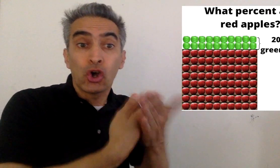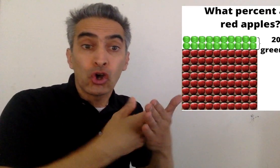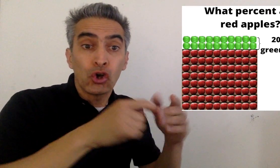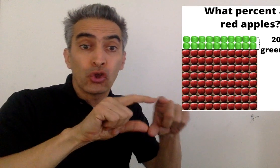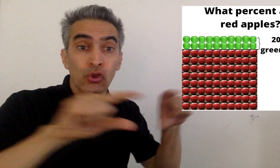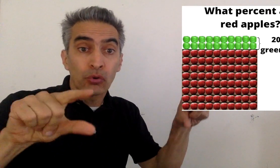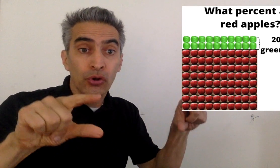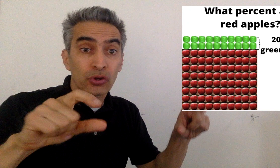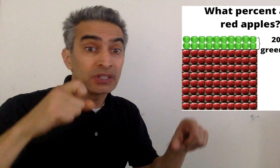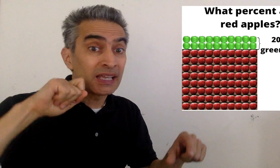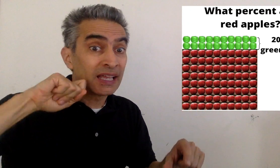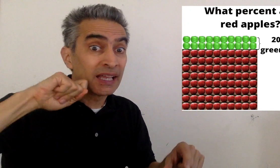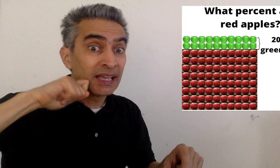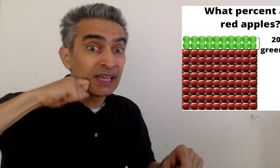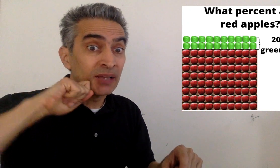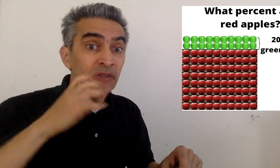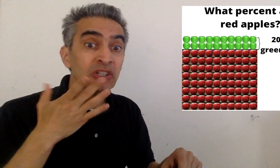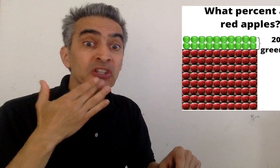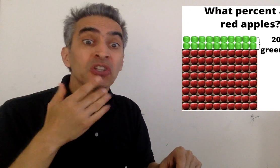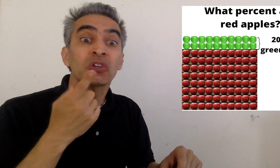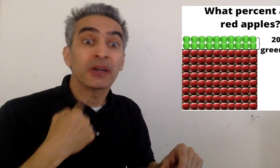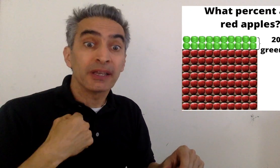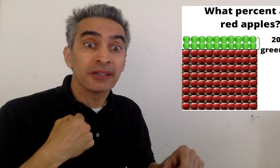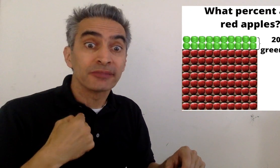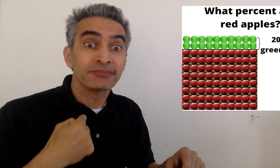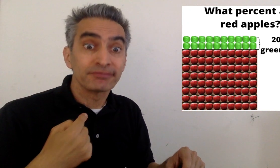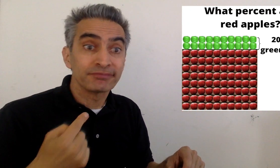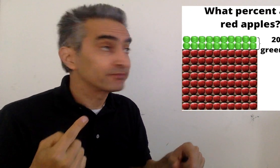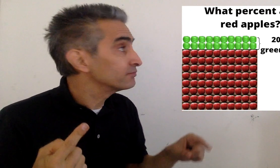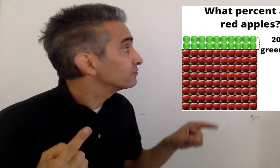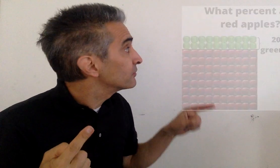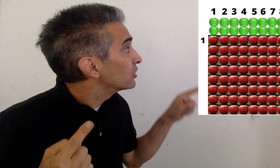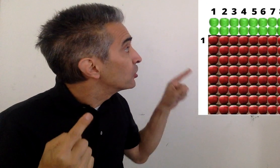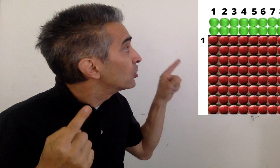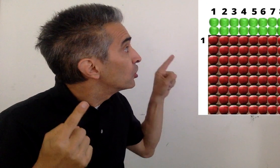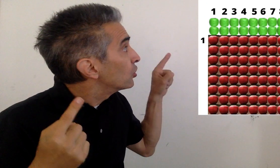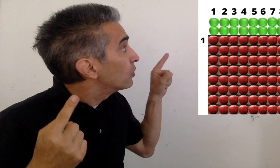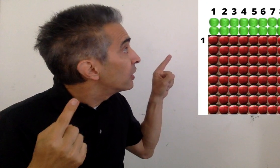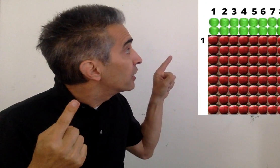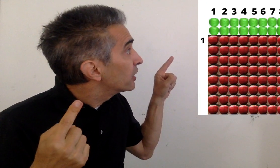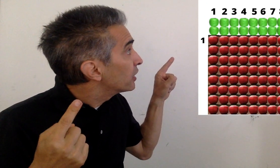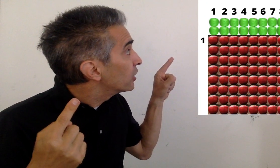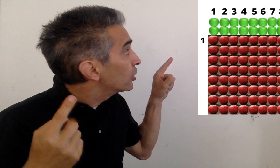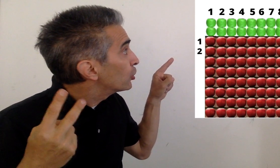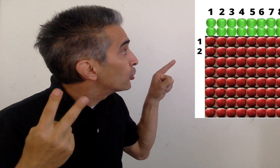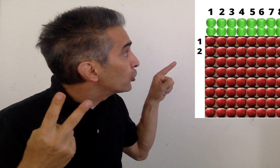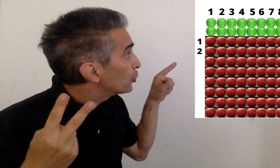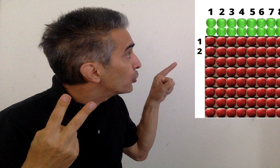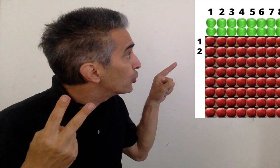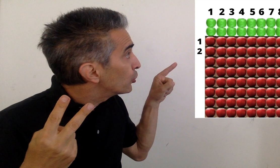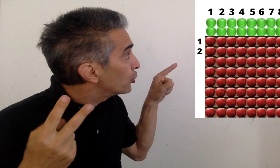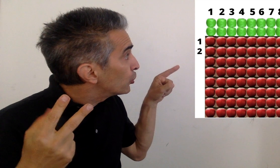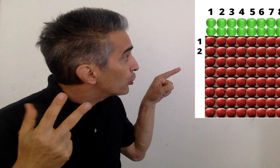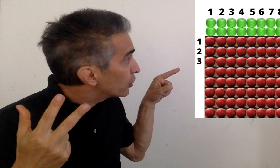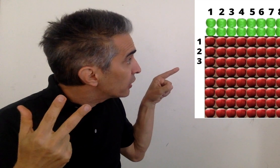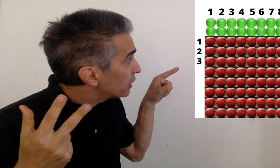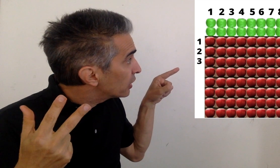She counts all of the rows that have red apples. One, two, three,